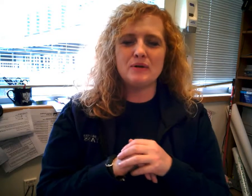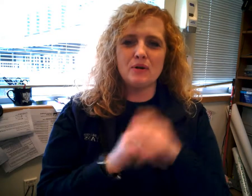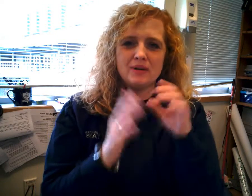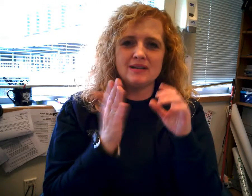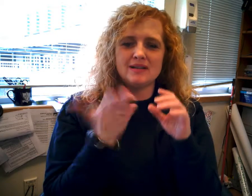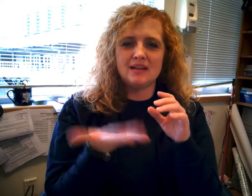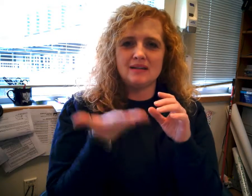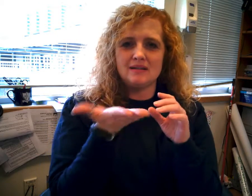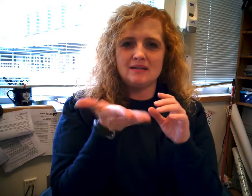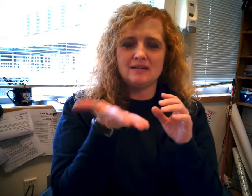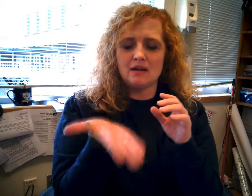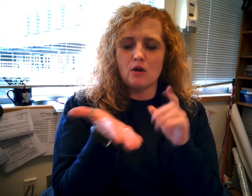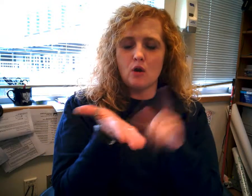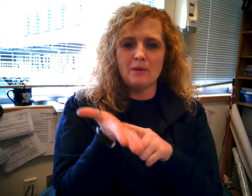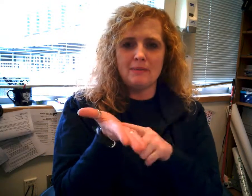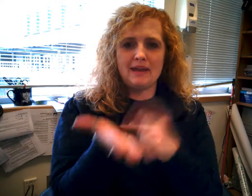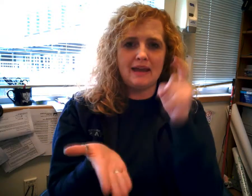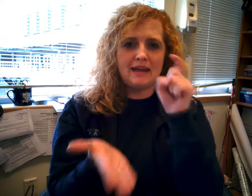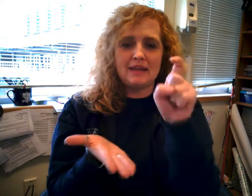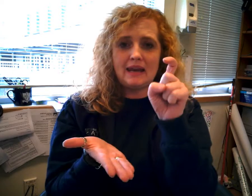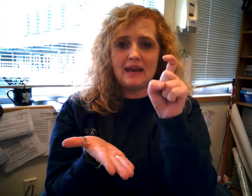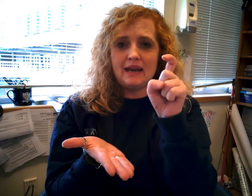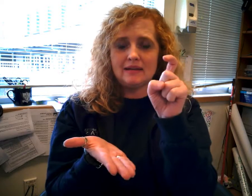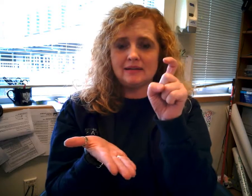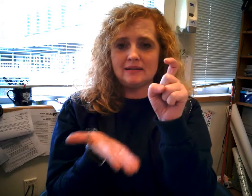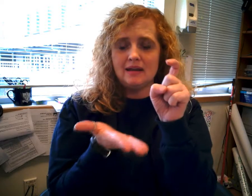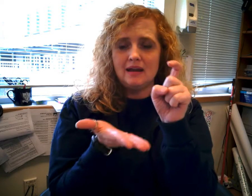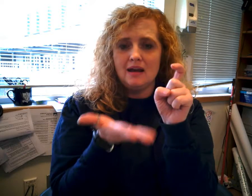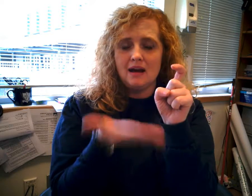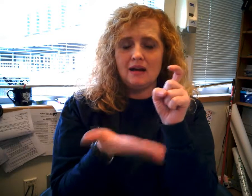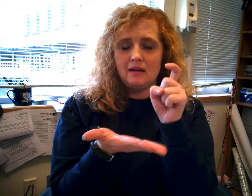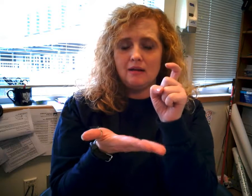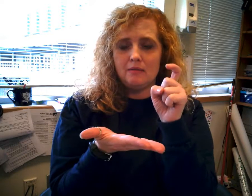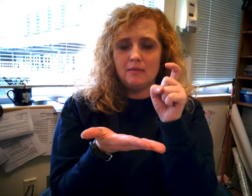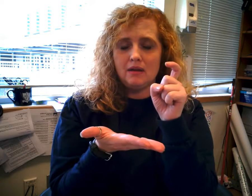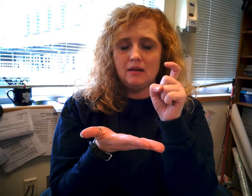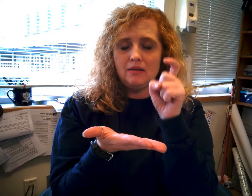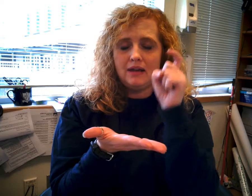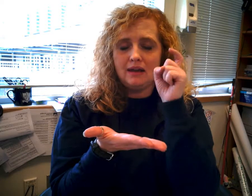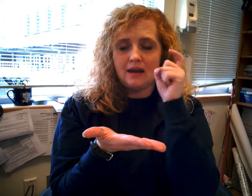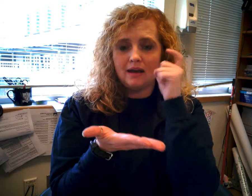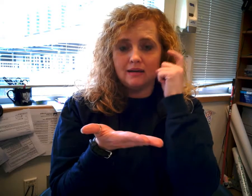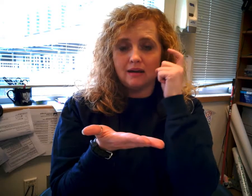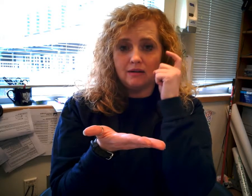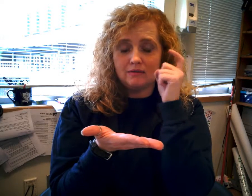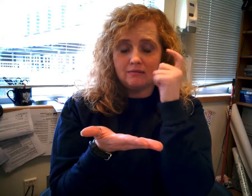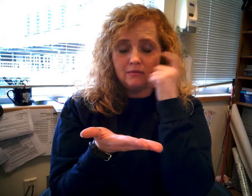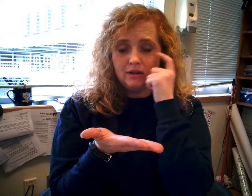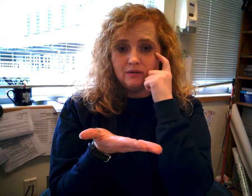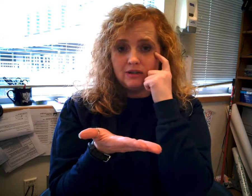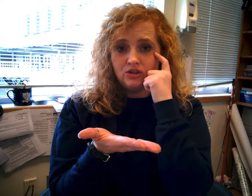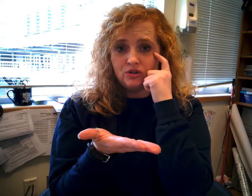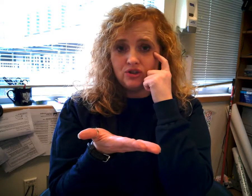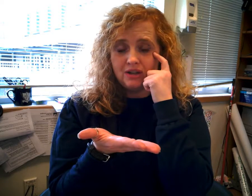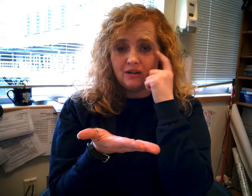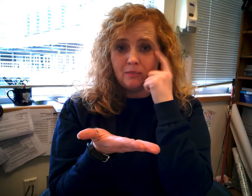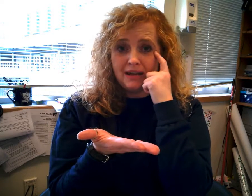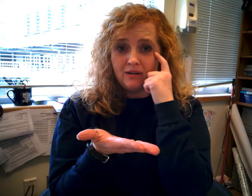notice is an open B and then an X. Um, the, uh, you touch your, you know, by your